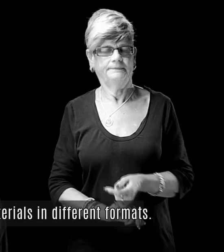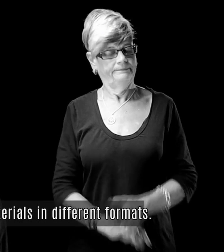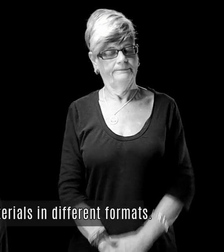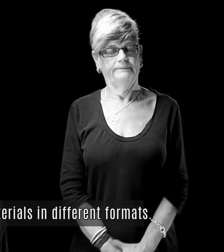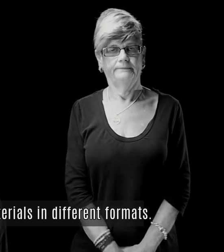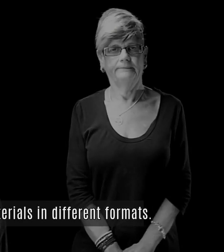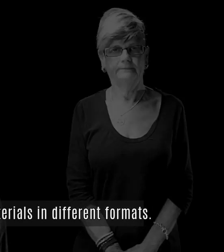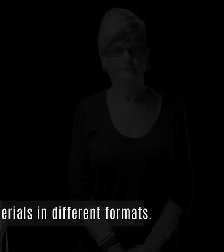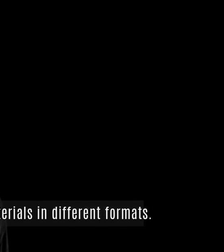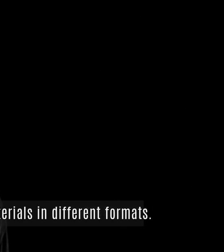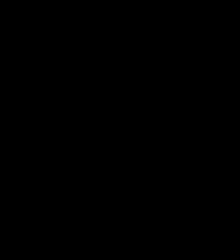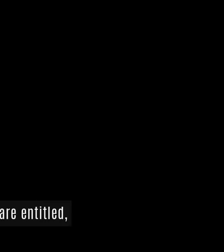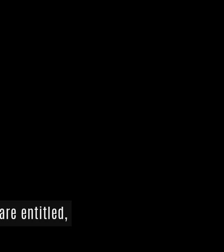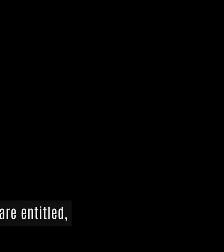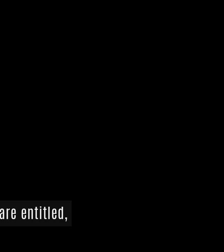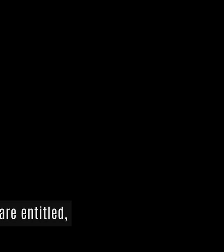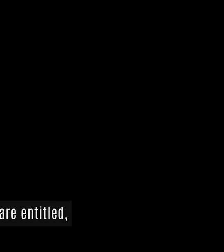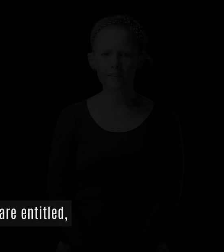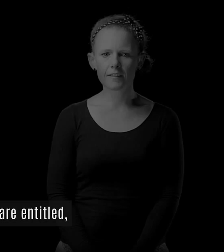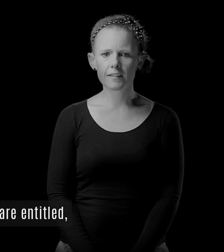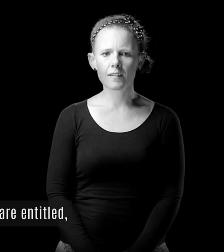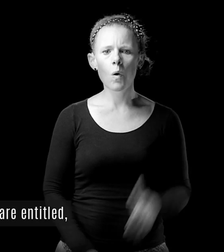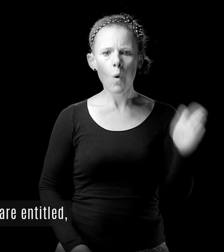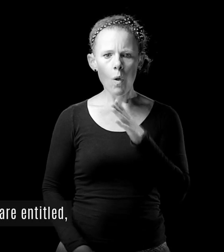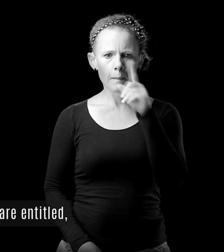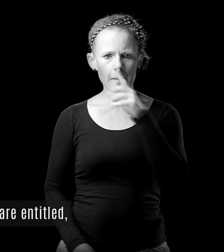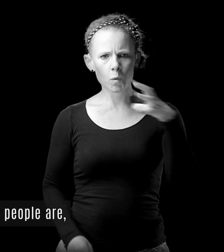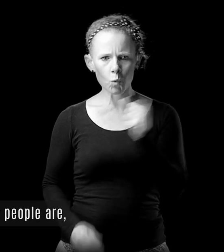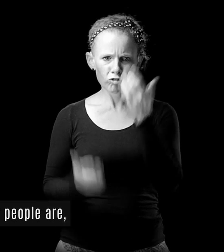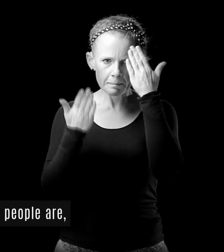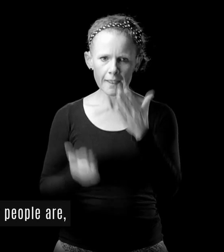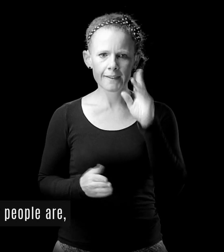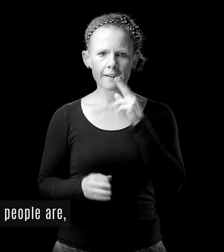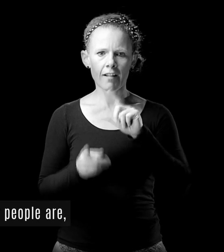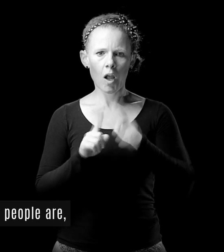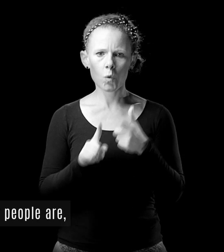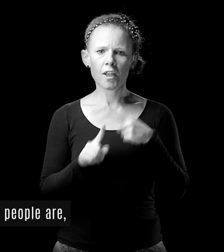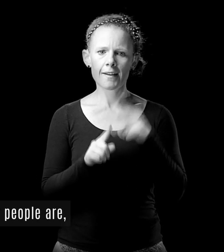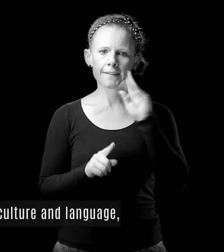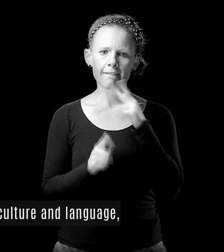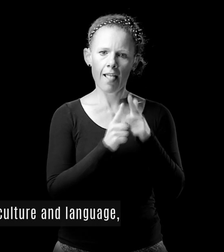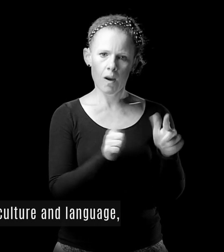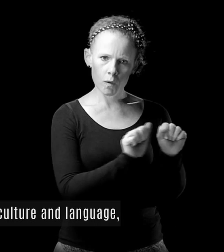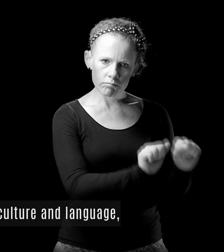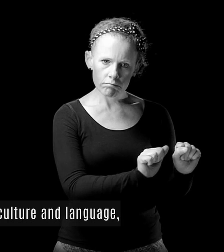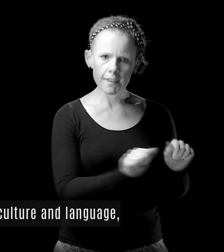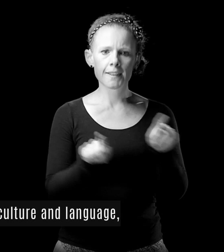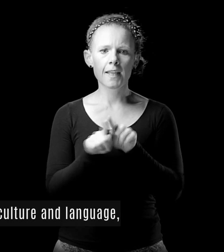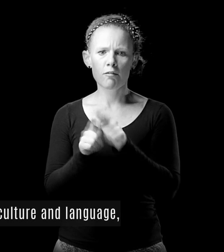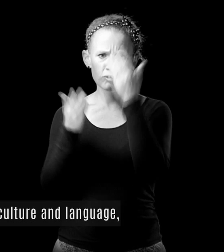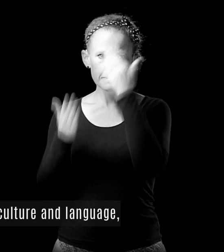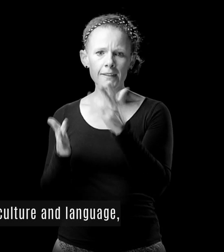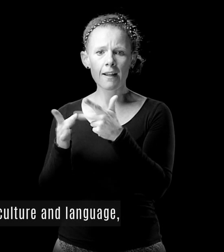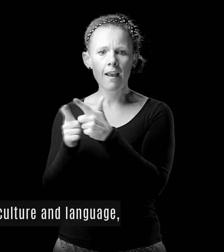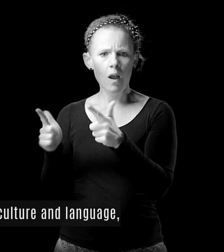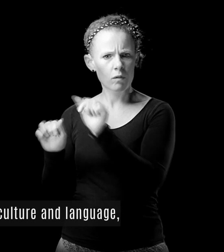in different formats. People with disability are entitled, in the same way other people are, to be recognised for their